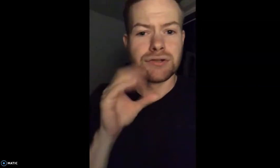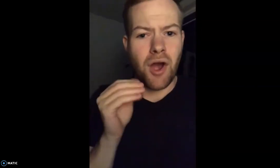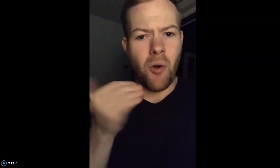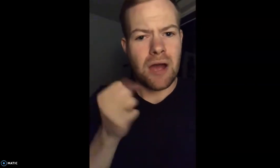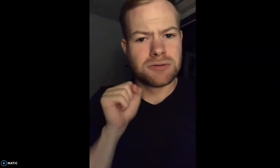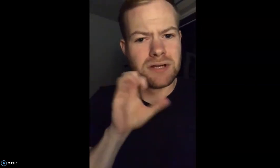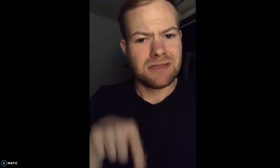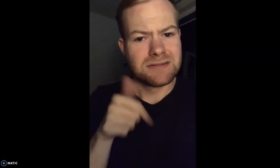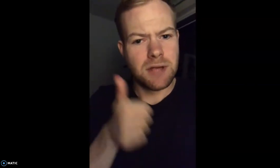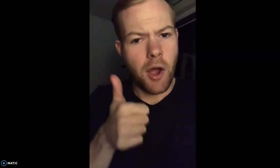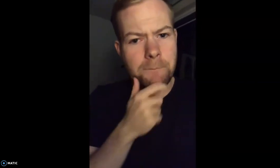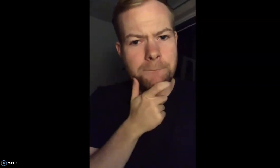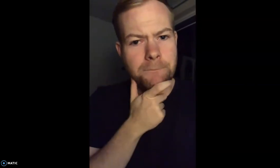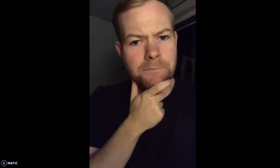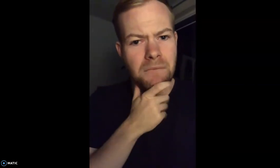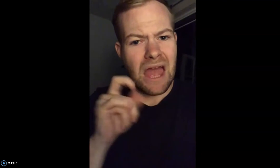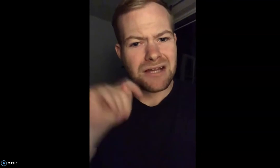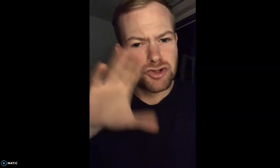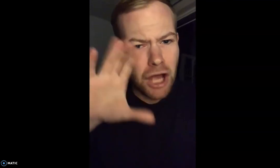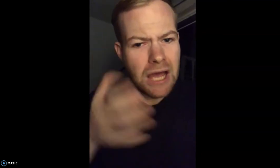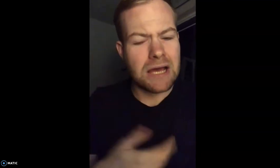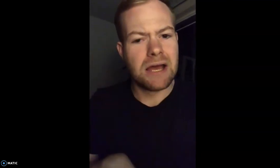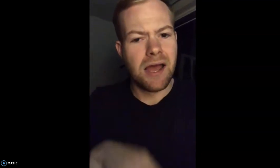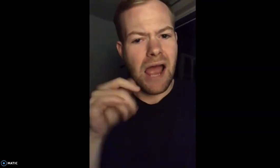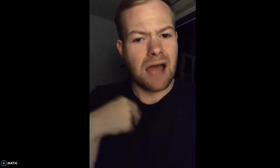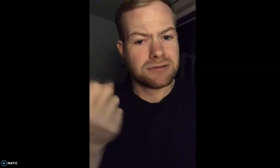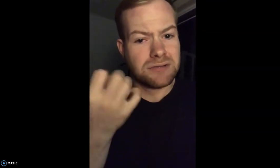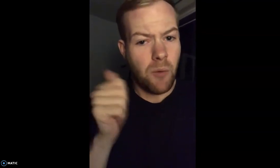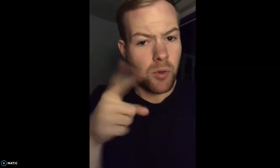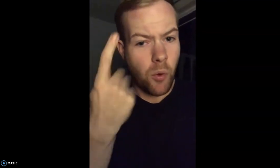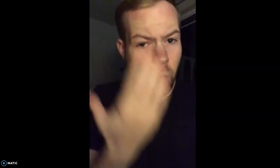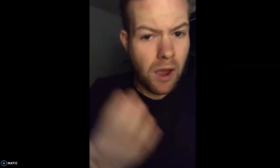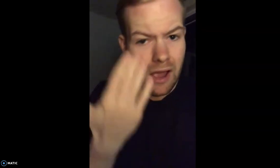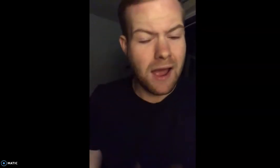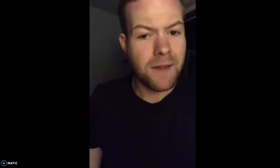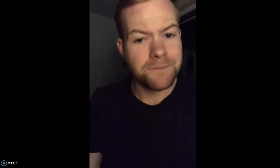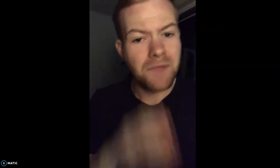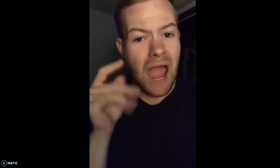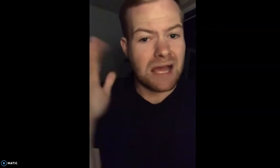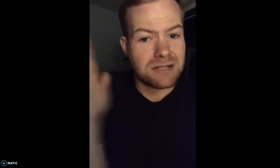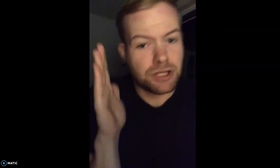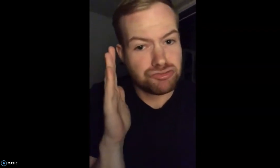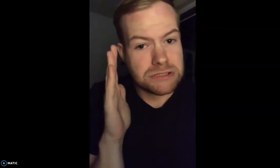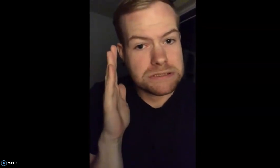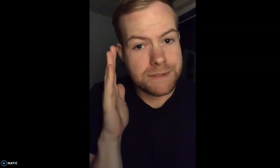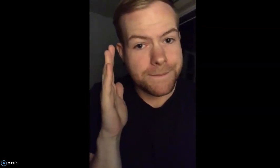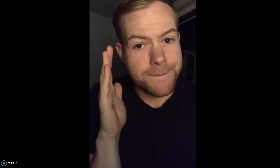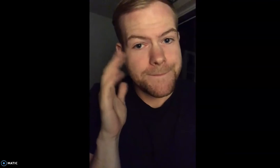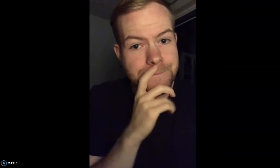And sometimes, people do this often as well. It's very shaky, and they're